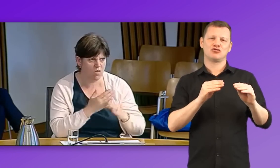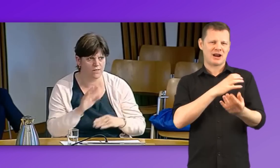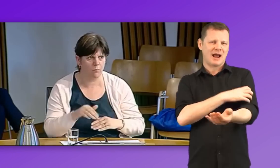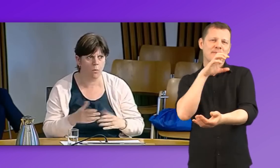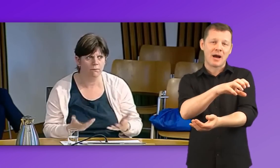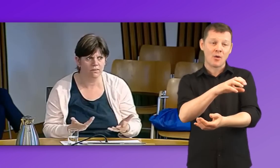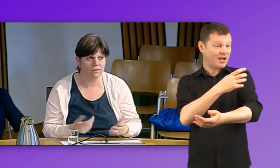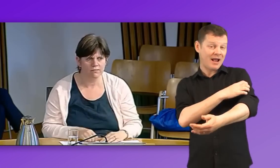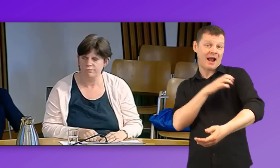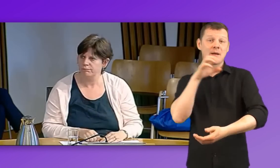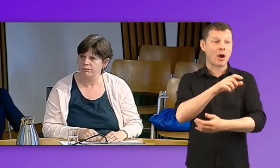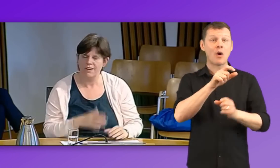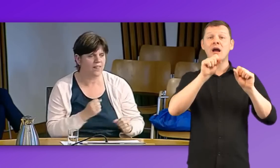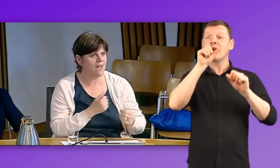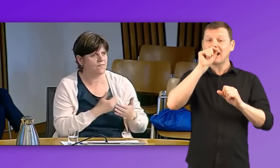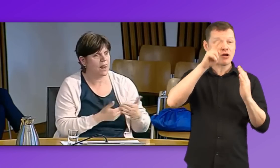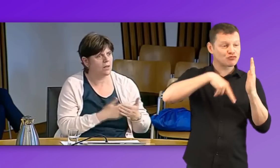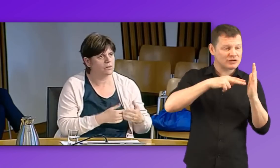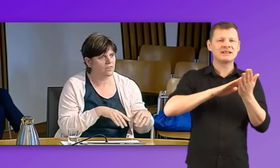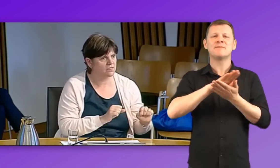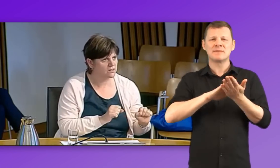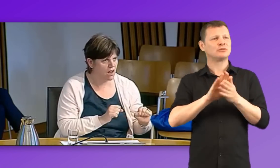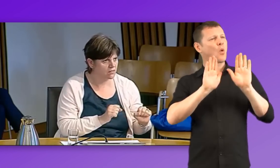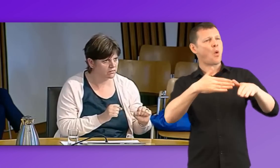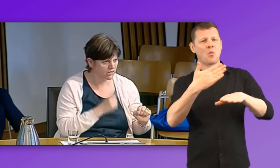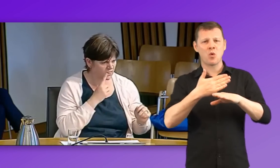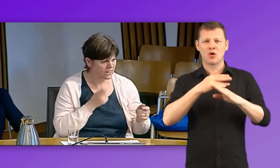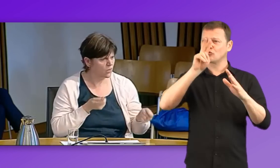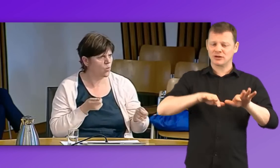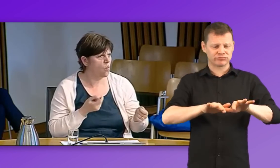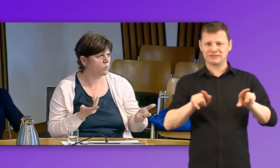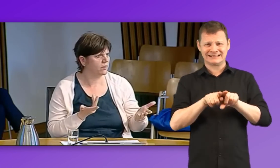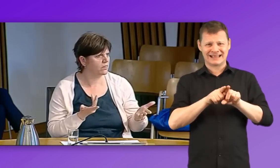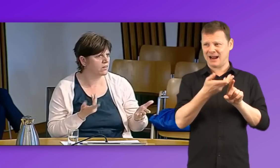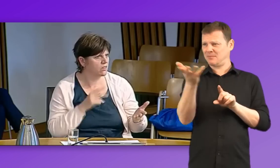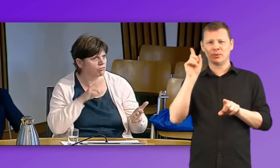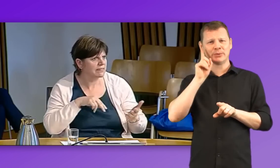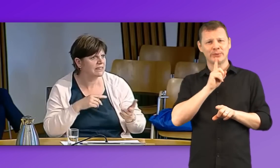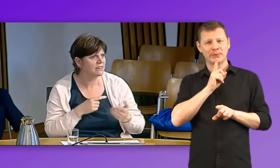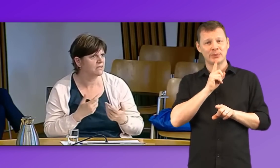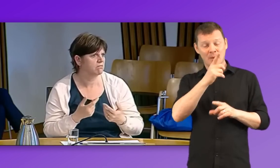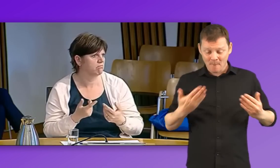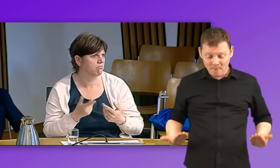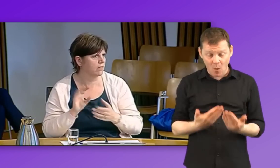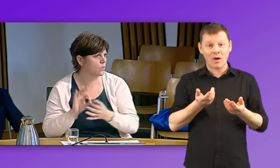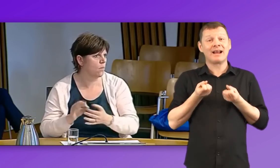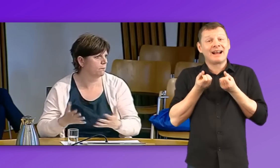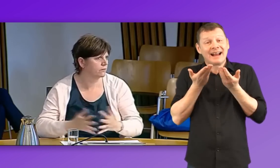able to read, then they're going to be able to work from home, the same as any other child. If they're given language when they're born and they grow up